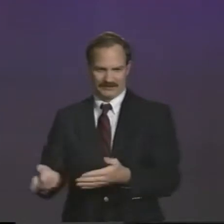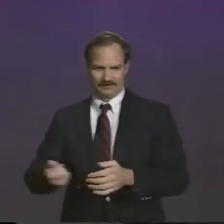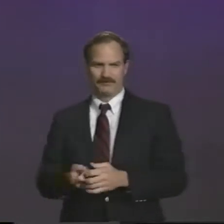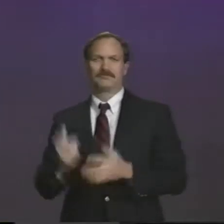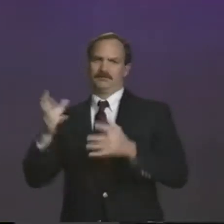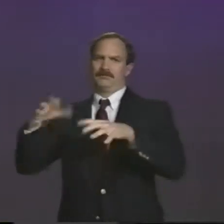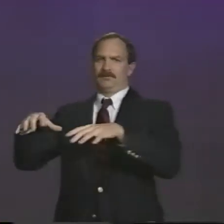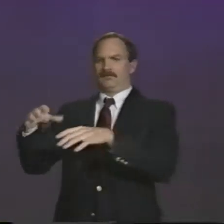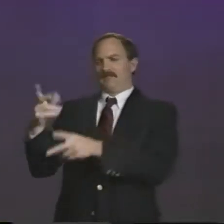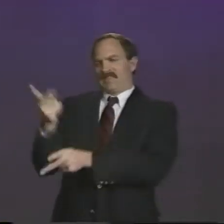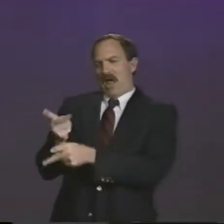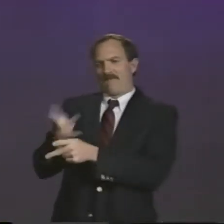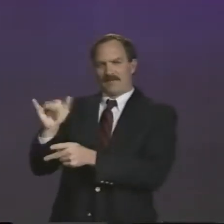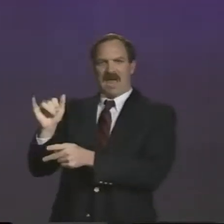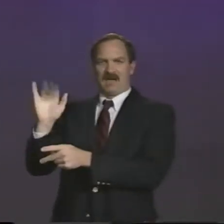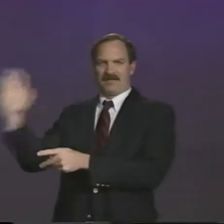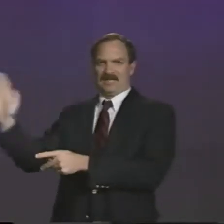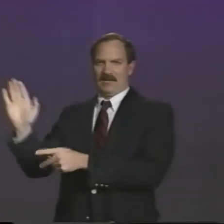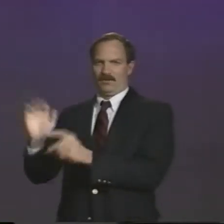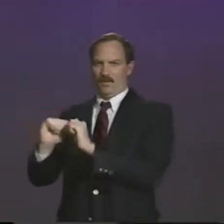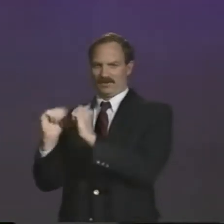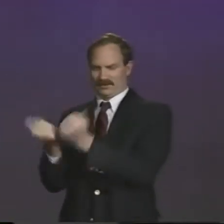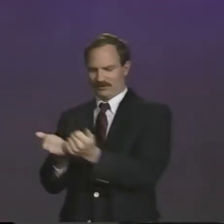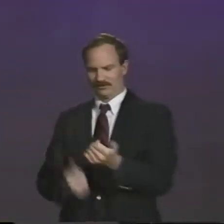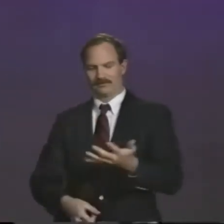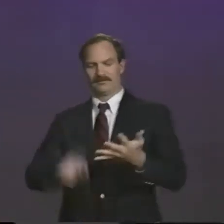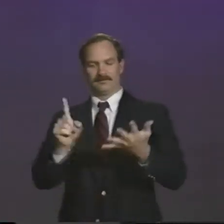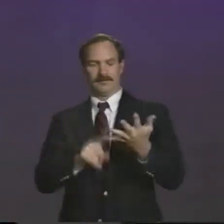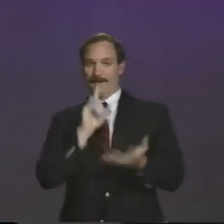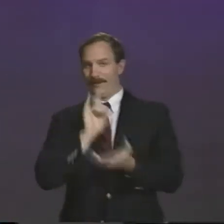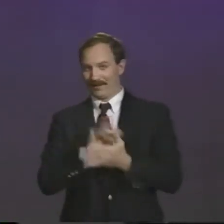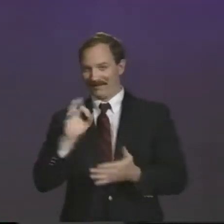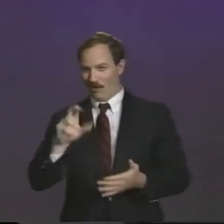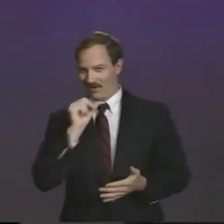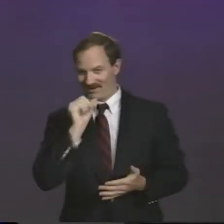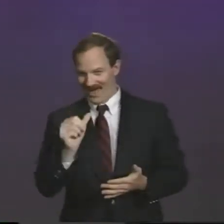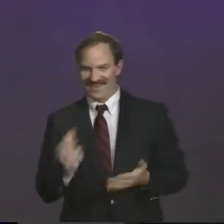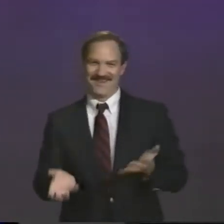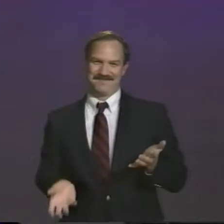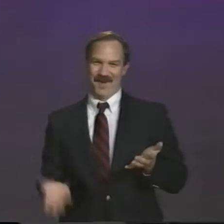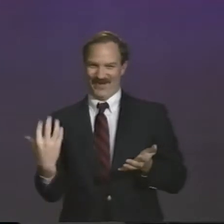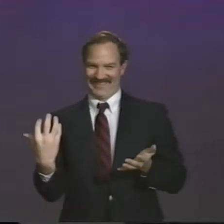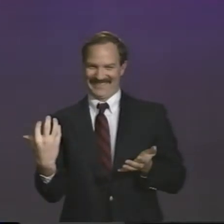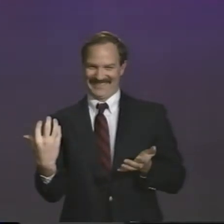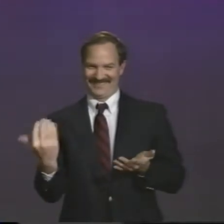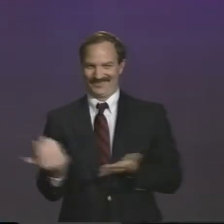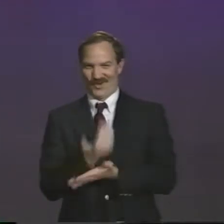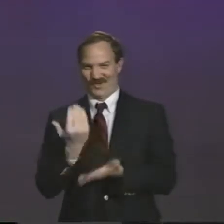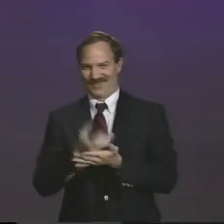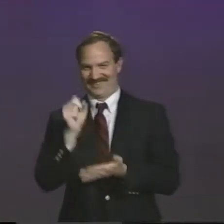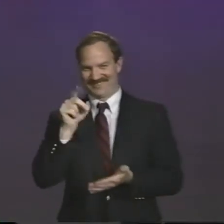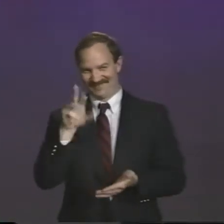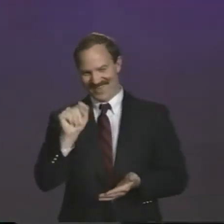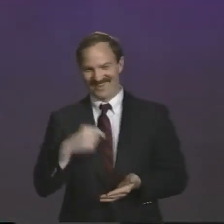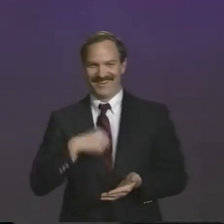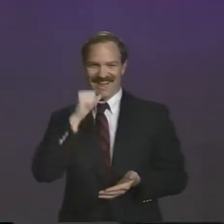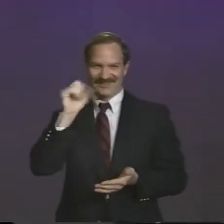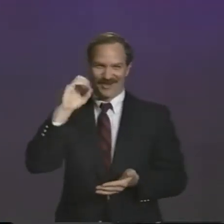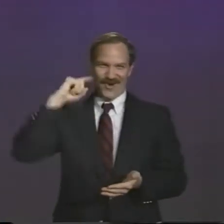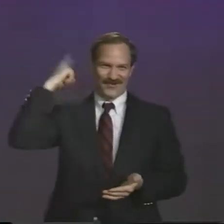And then there's American hockey, but that will be taken care of by that particular association. And, believe it or not, bowling, which is a new